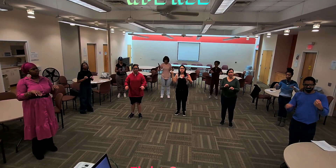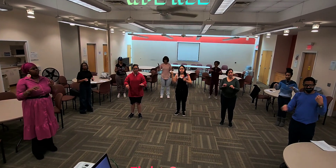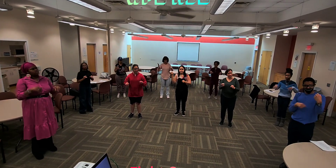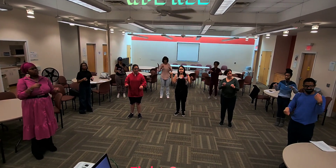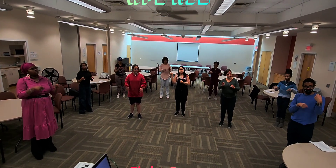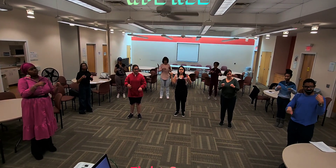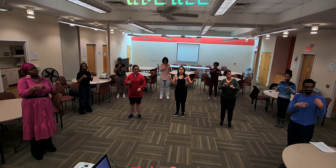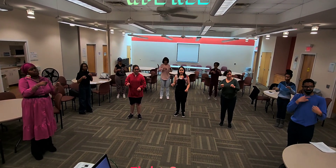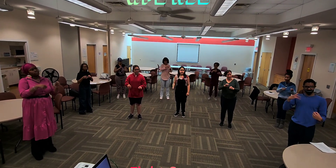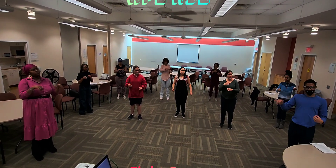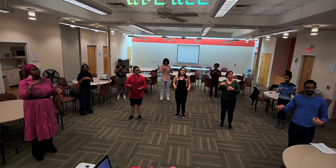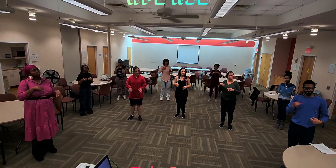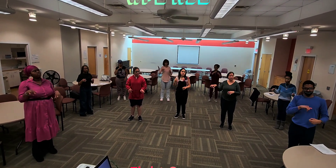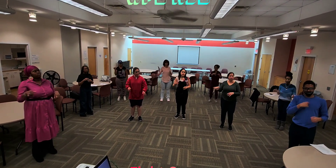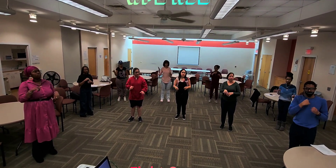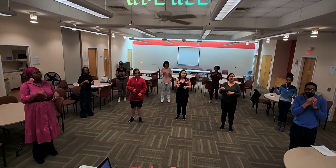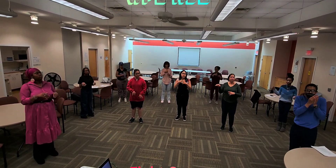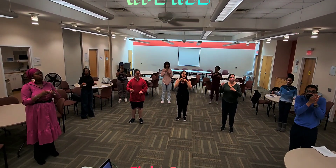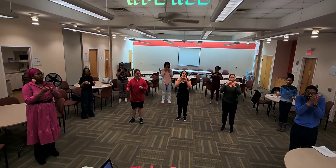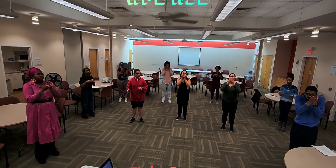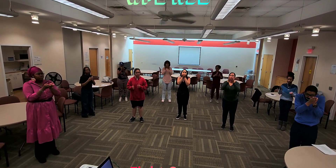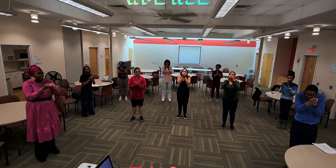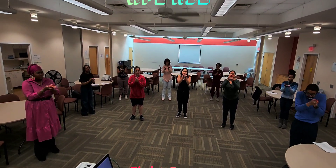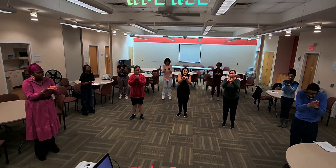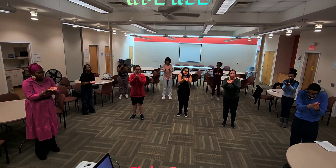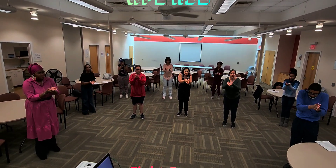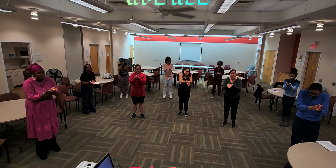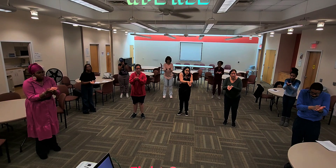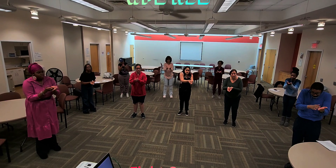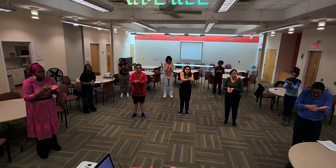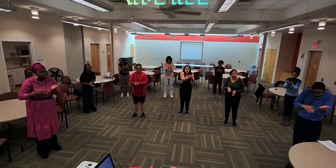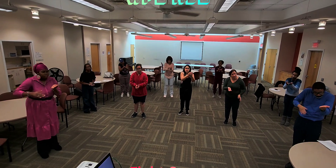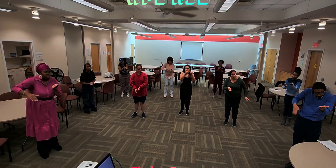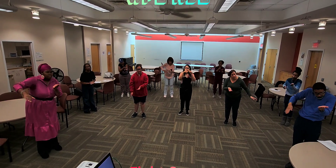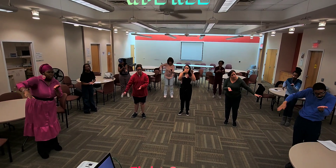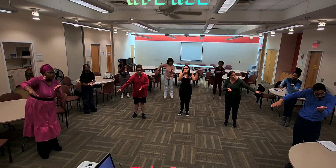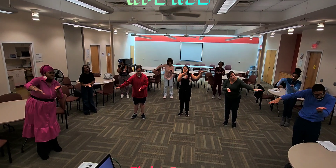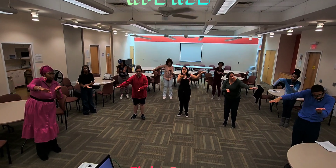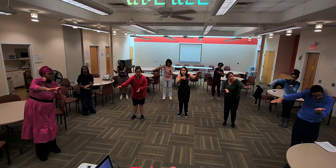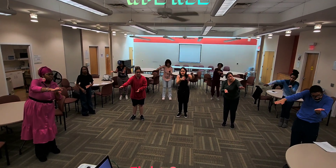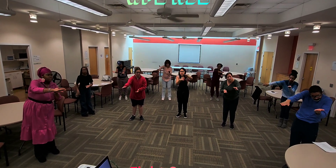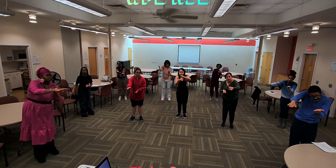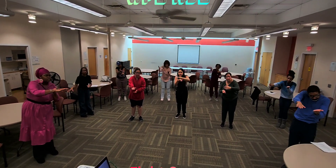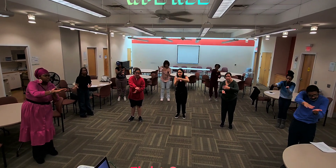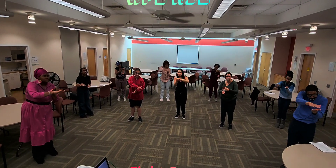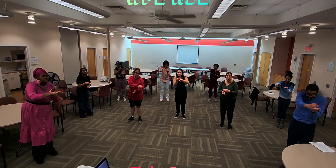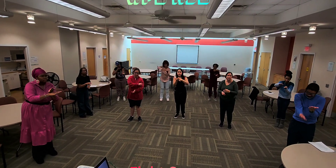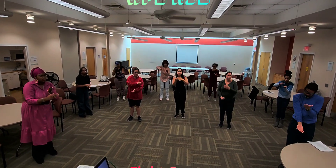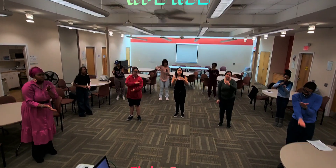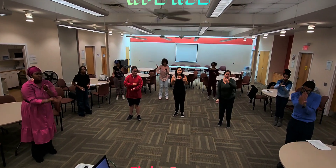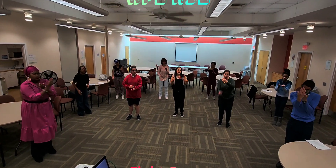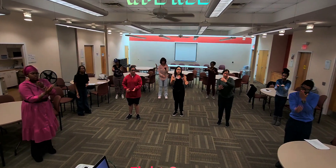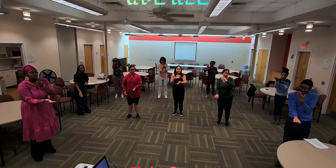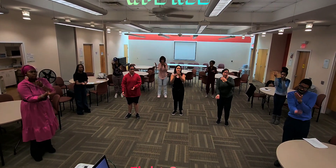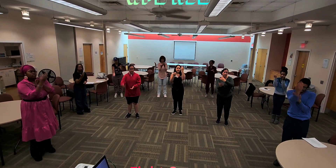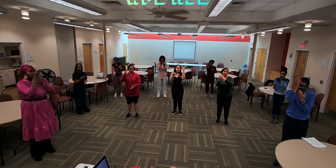Like a small boat on the ocean Sending big